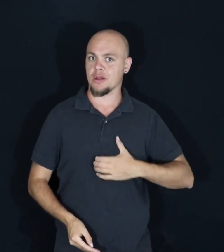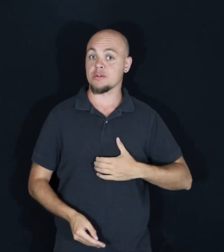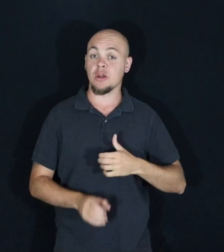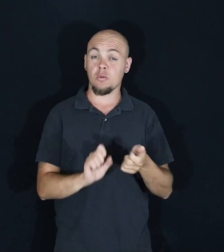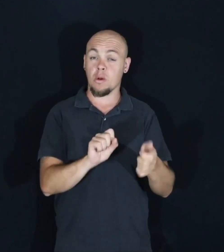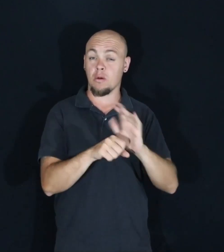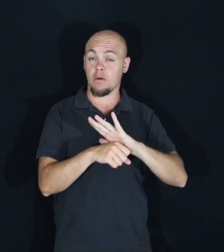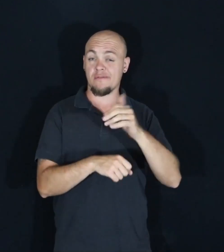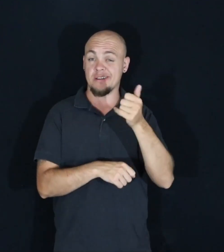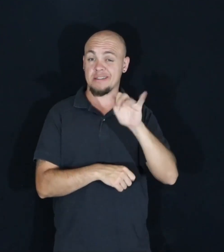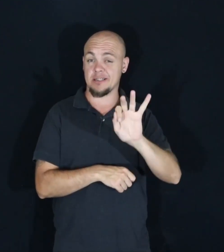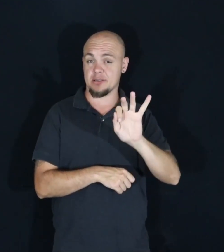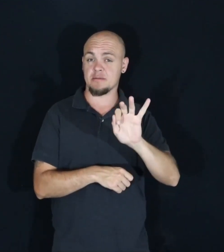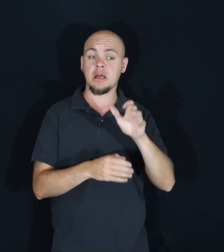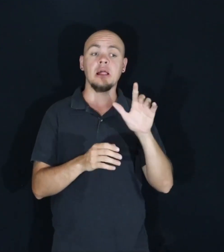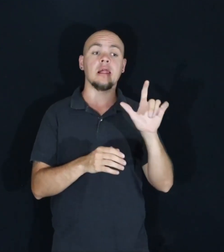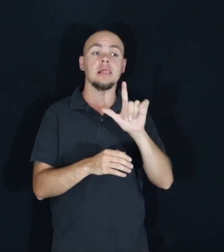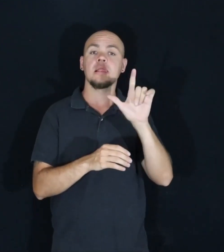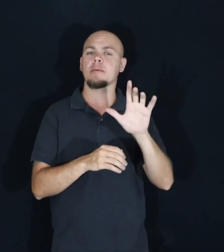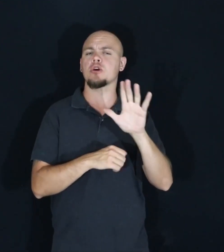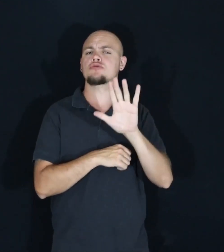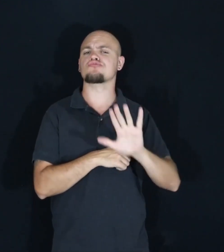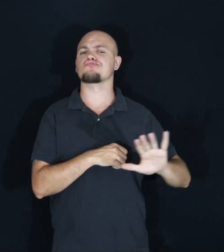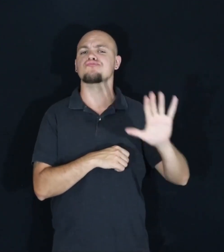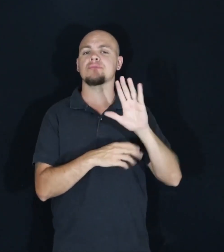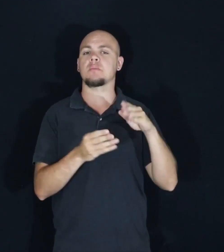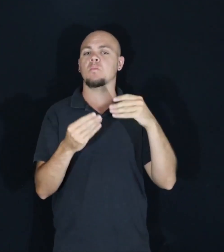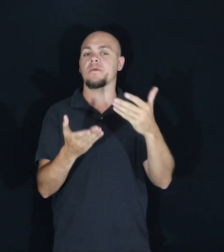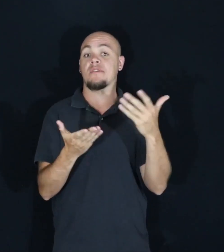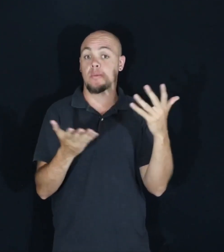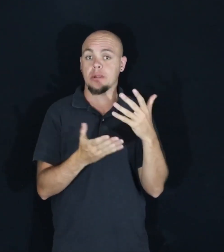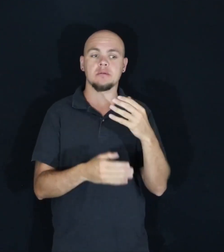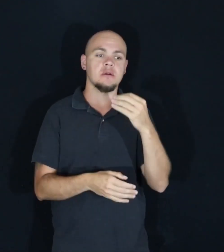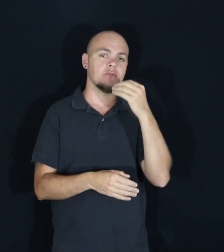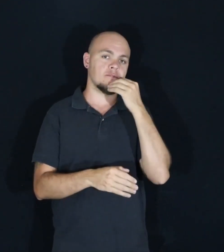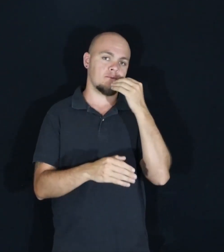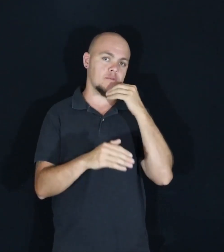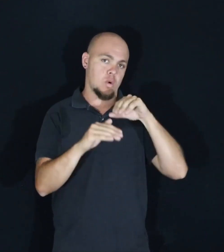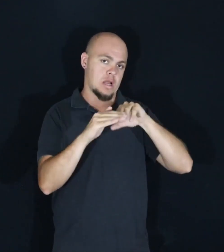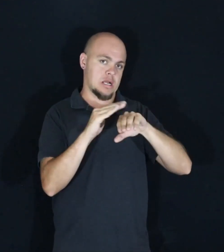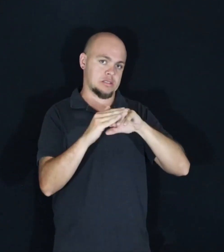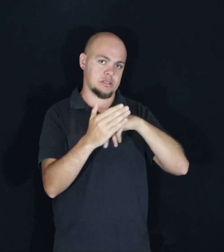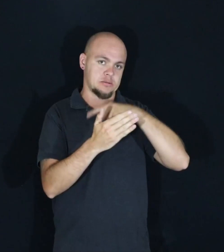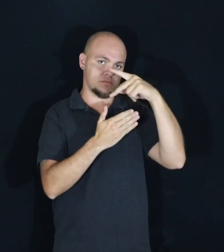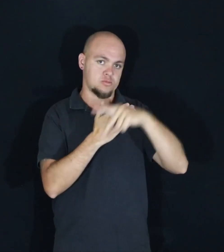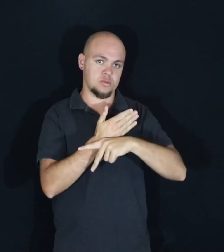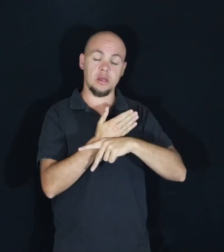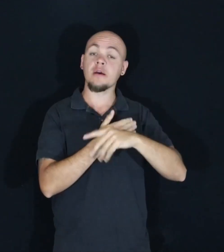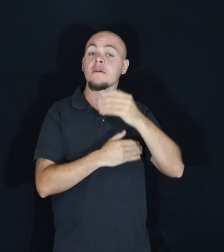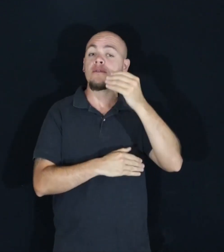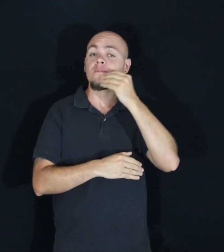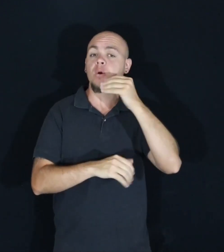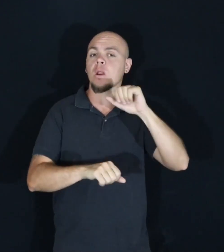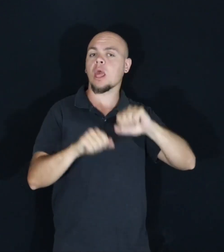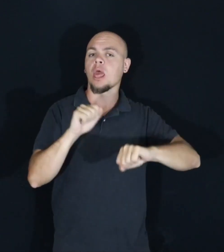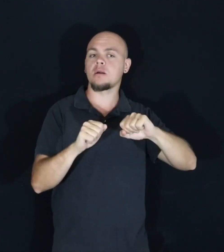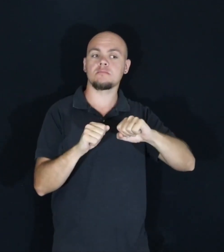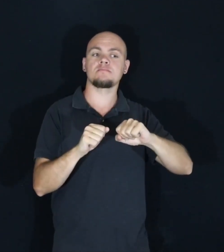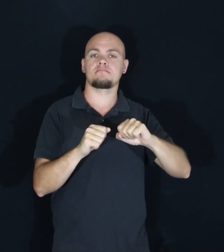COVID-19 pandemic, libraries around the country started providing food access programs to help fight food insecurity.